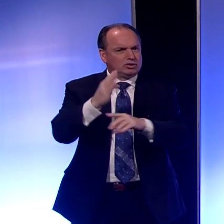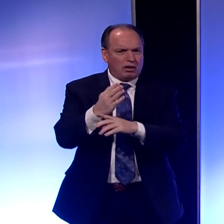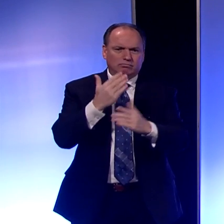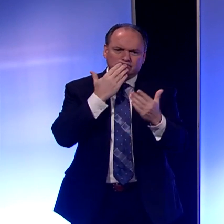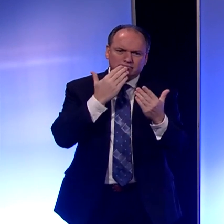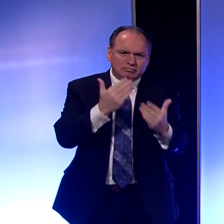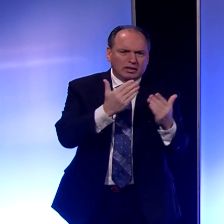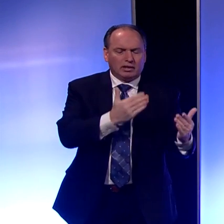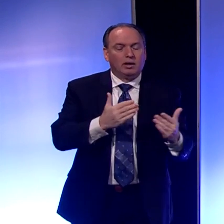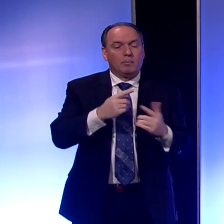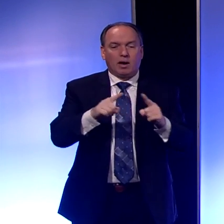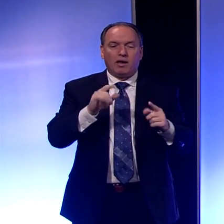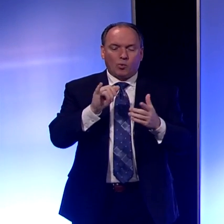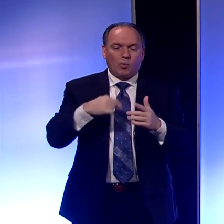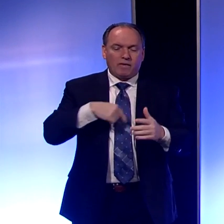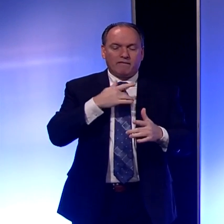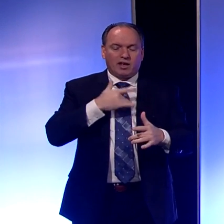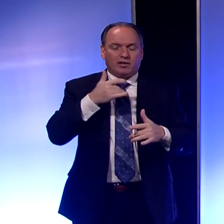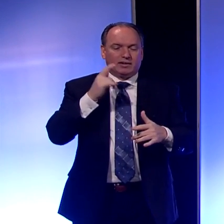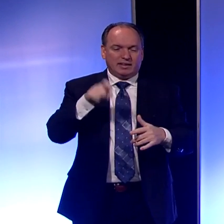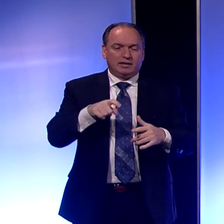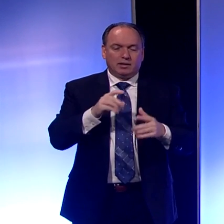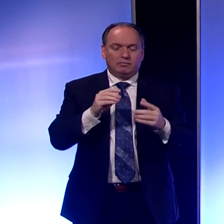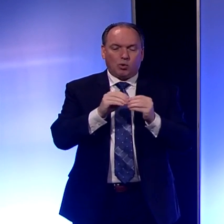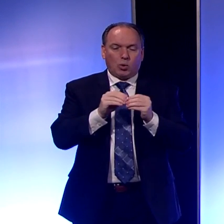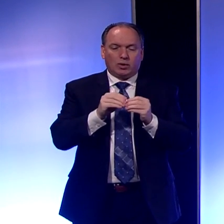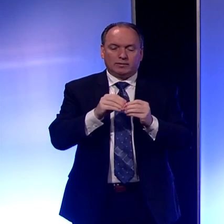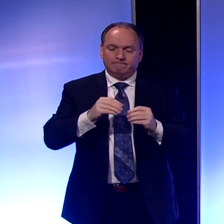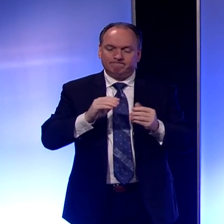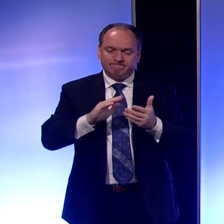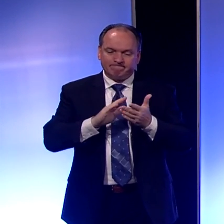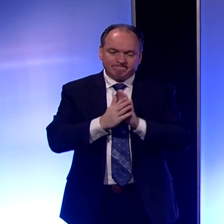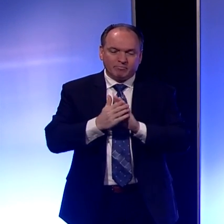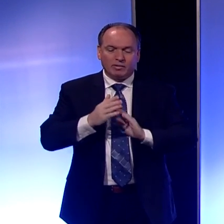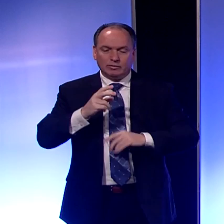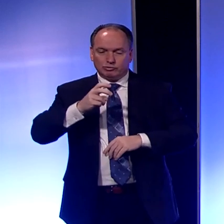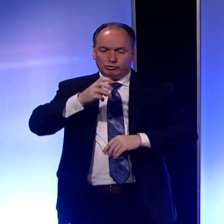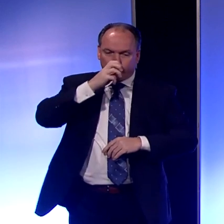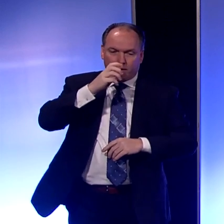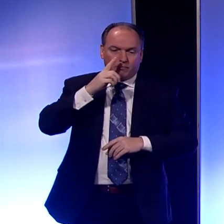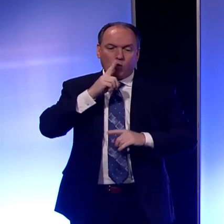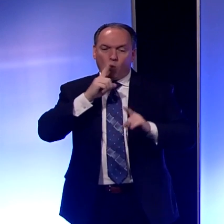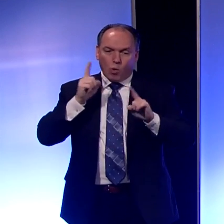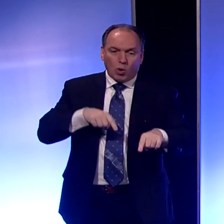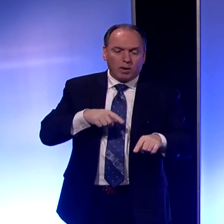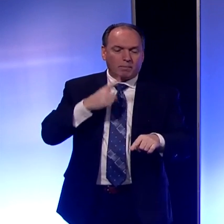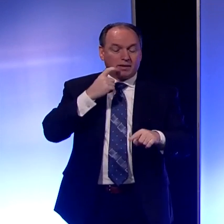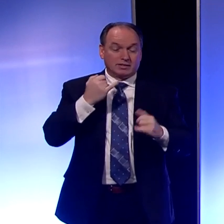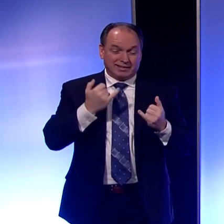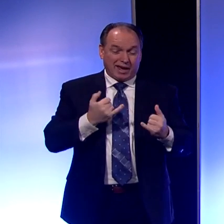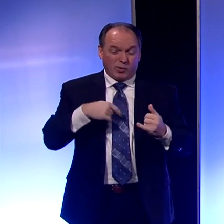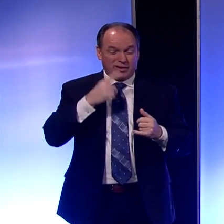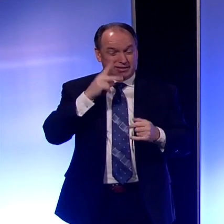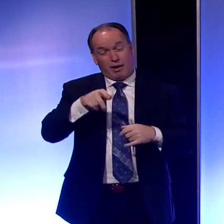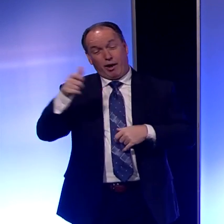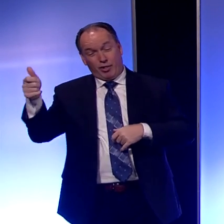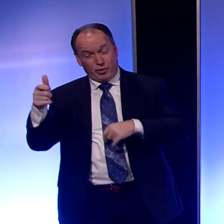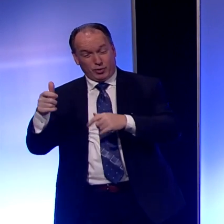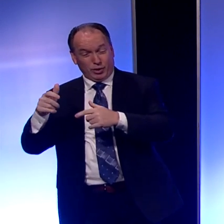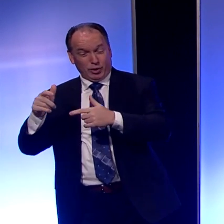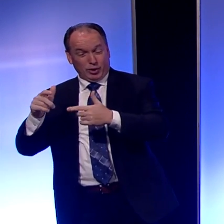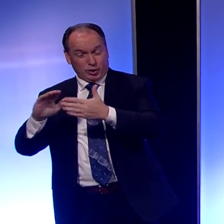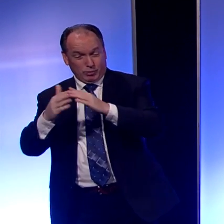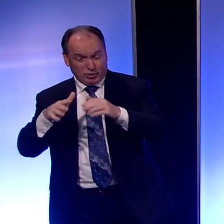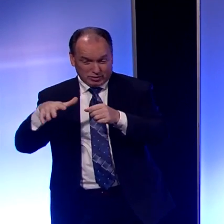But that's why we felt we needed to go a little further and make this an order. Because we see what's happening in those three communities that